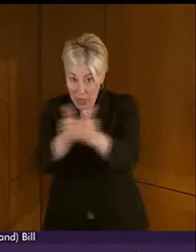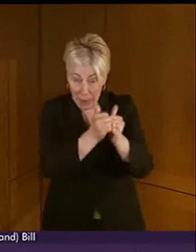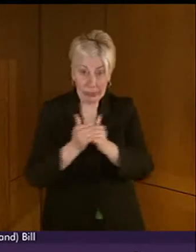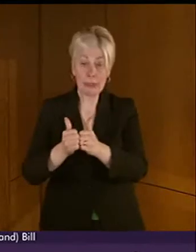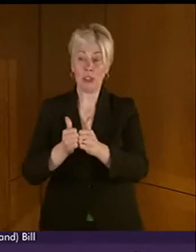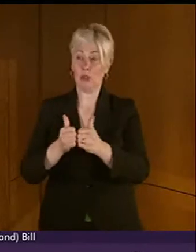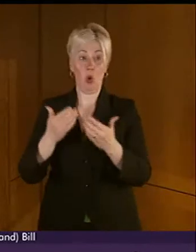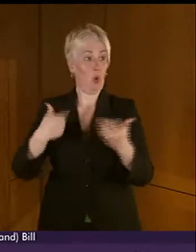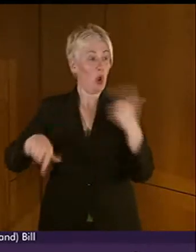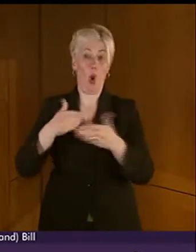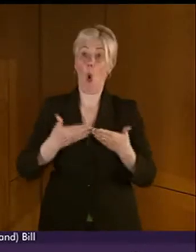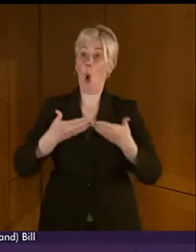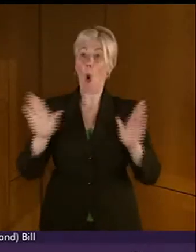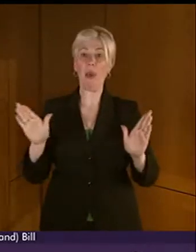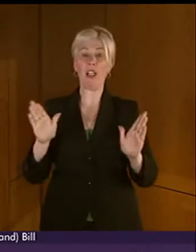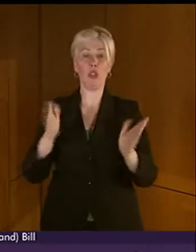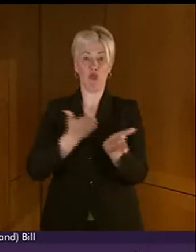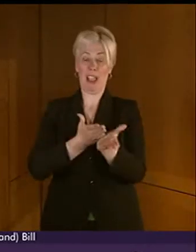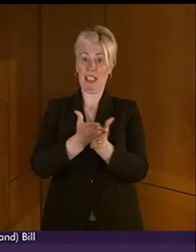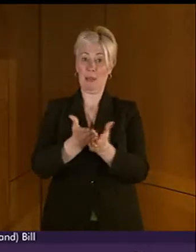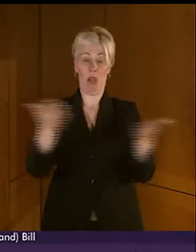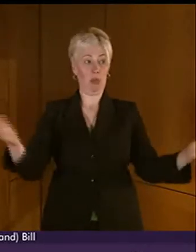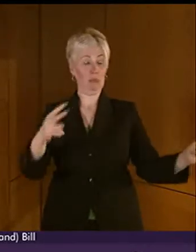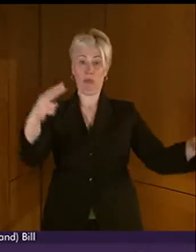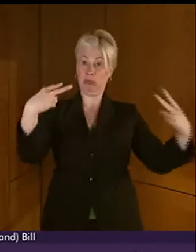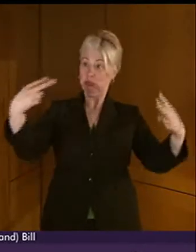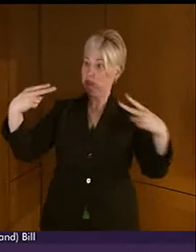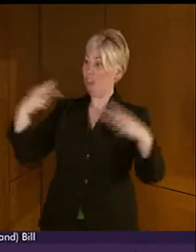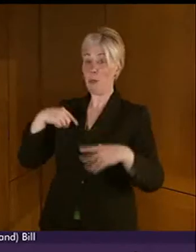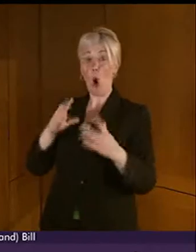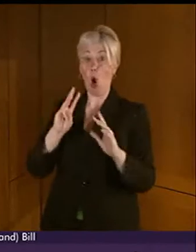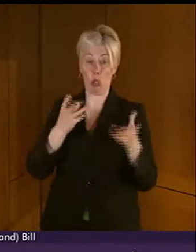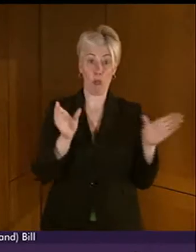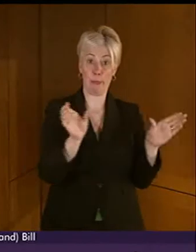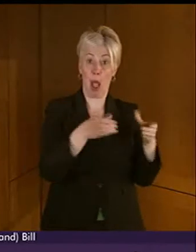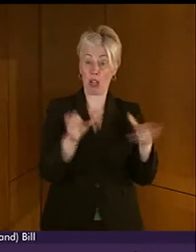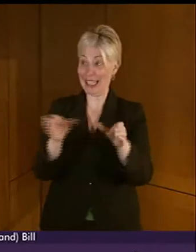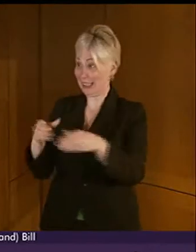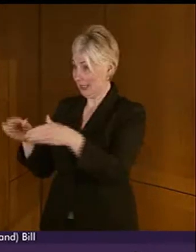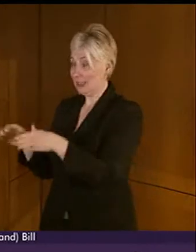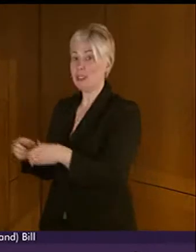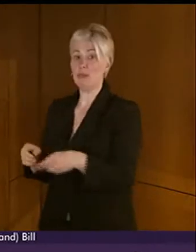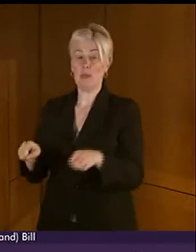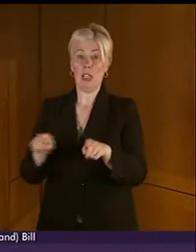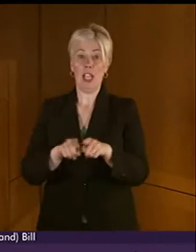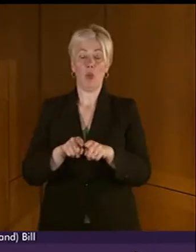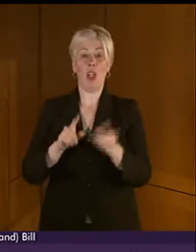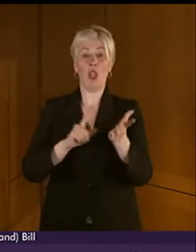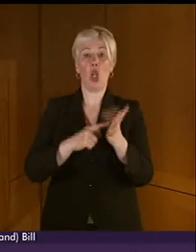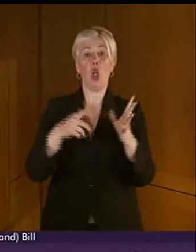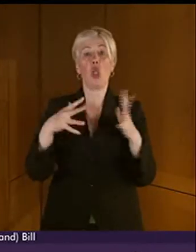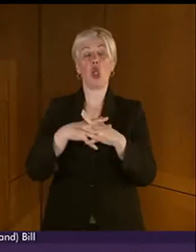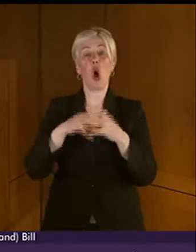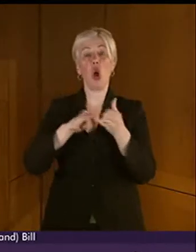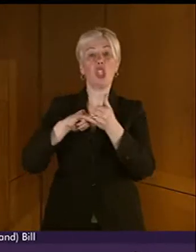and transparent debate, not only from all parties today, but we have moved on with the response from the Law Society,